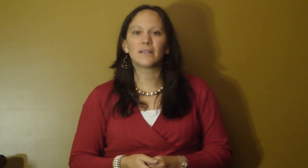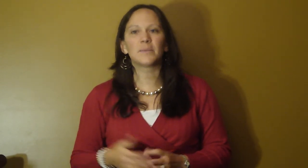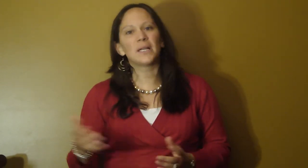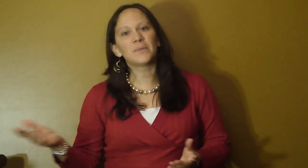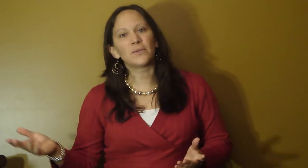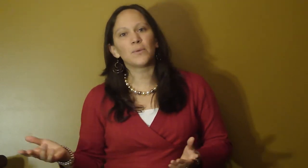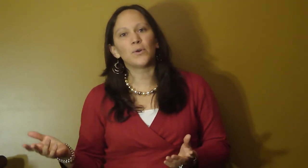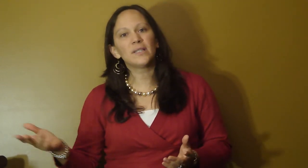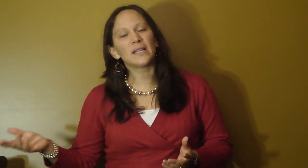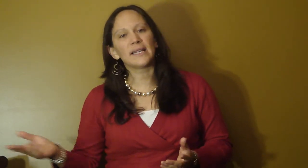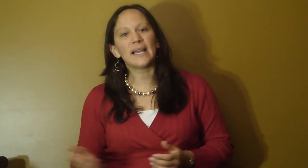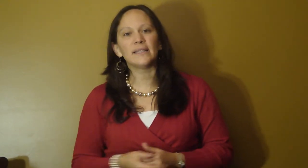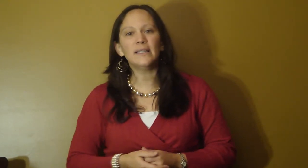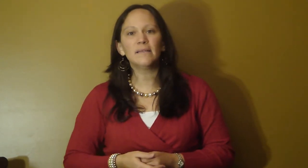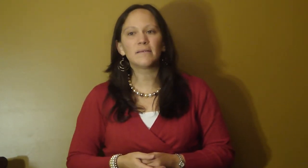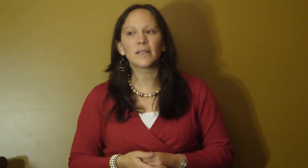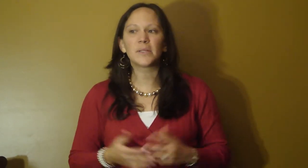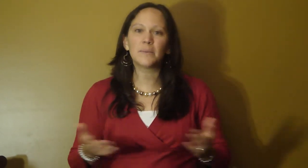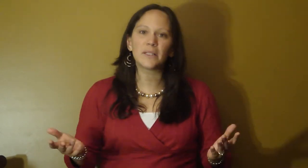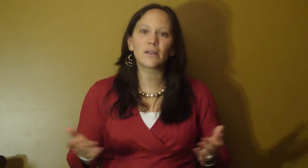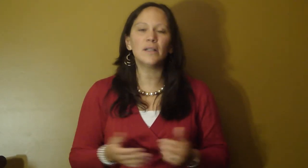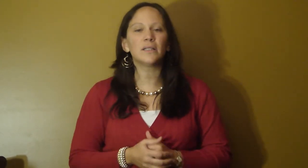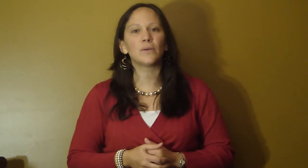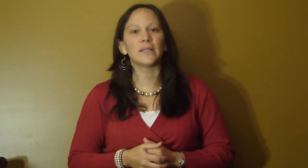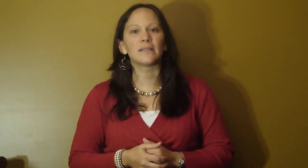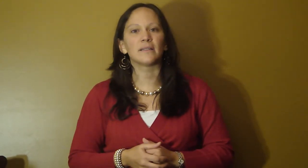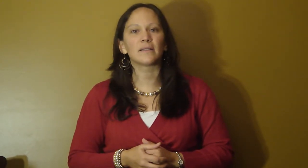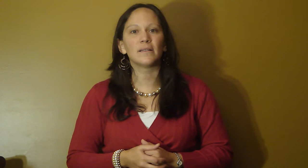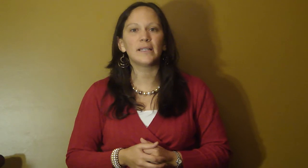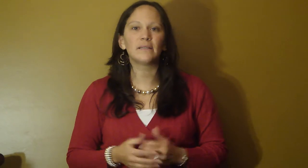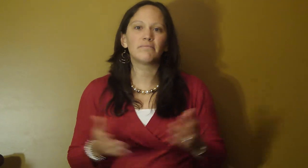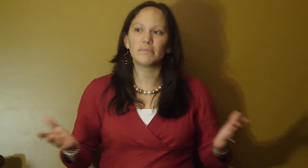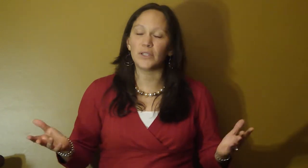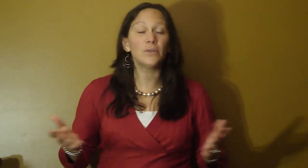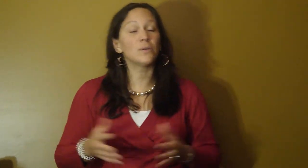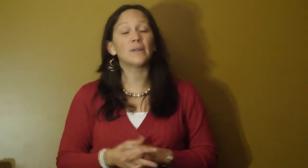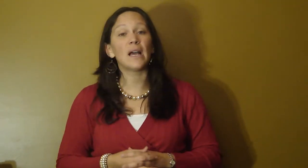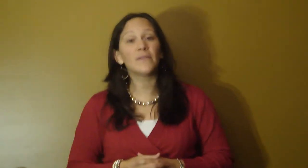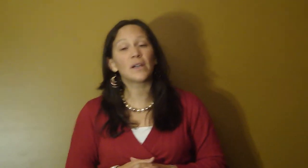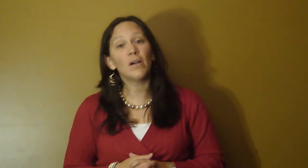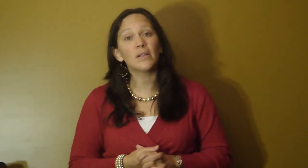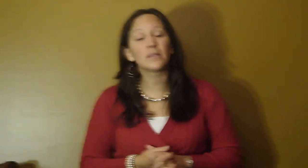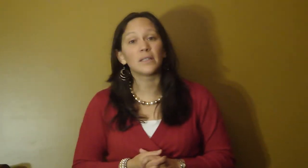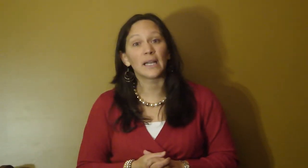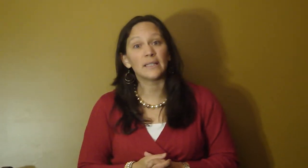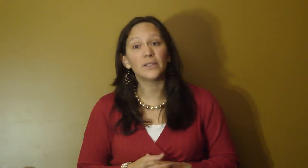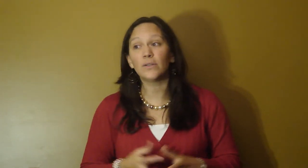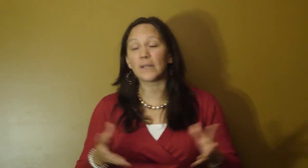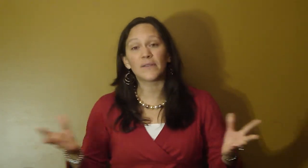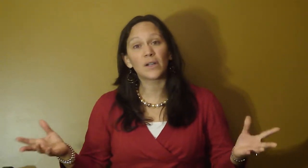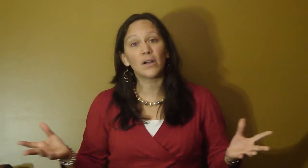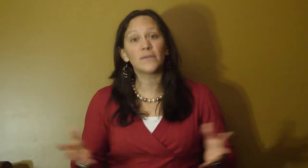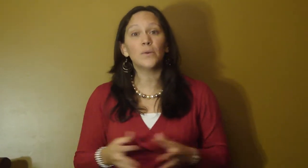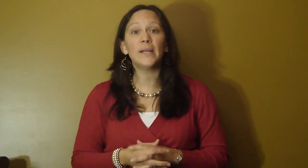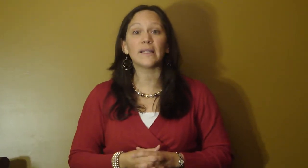Sometimes it's rewards like candy. Sometimes it's consequences. Like you don't have the car tonight. You don't have the car for a week.